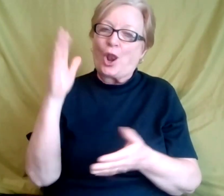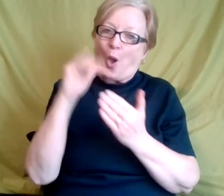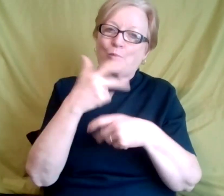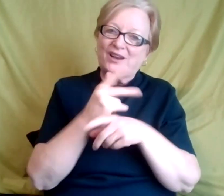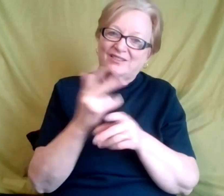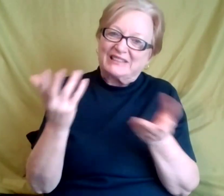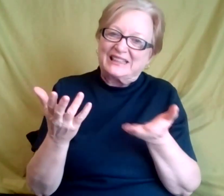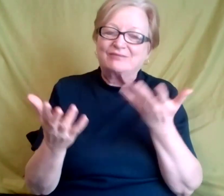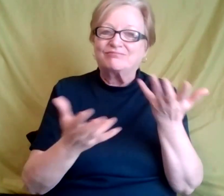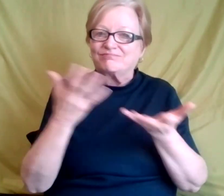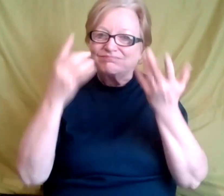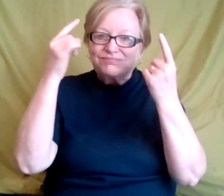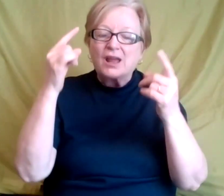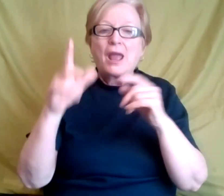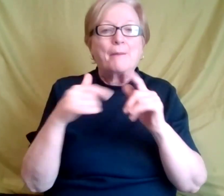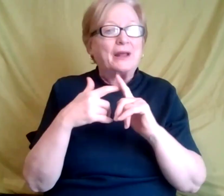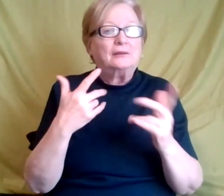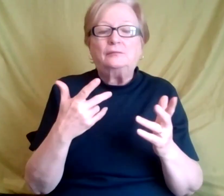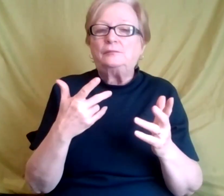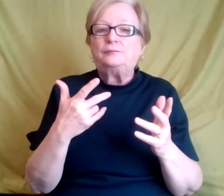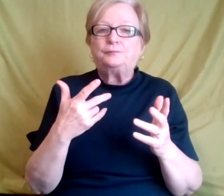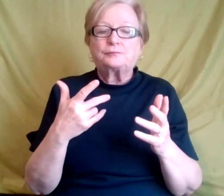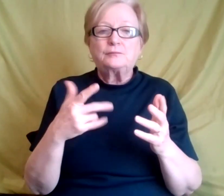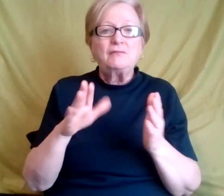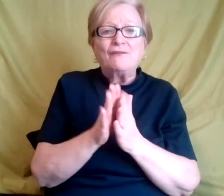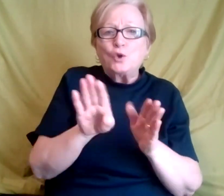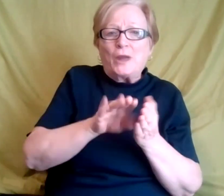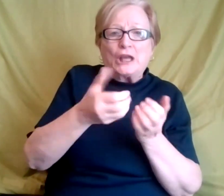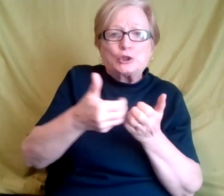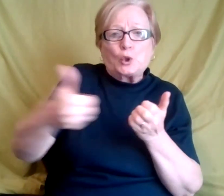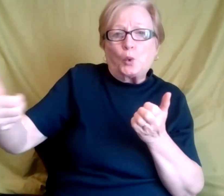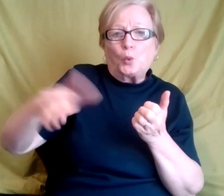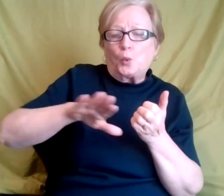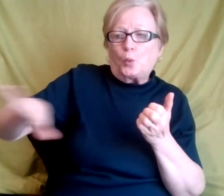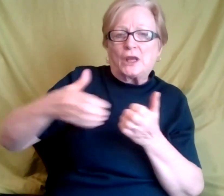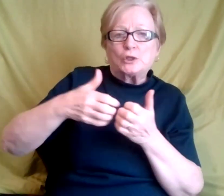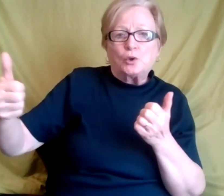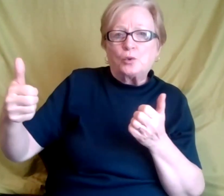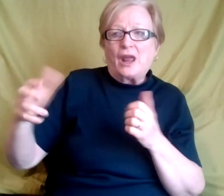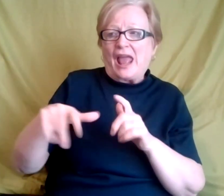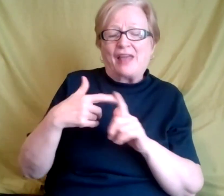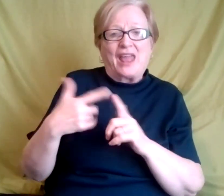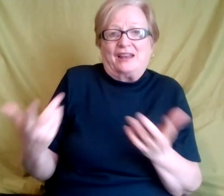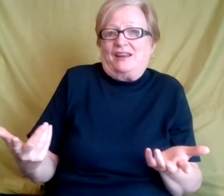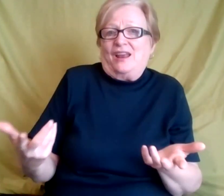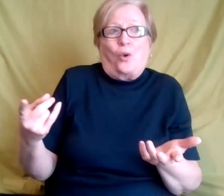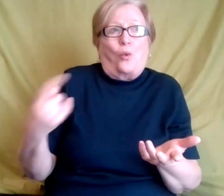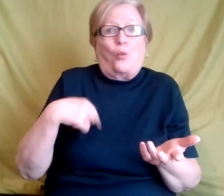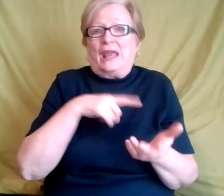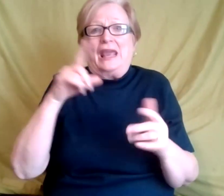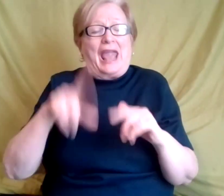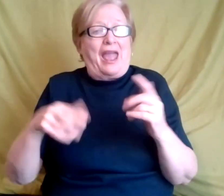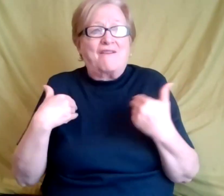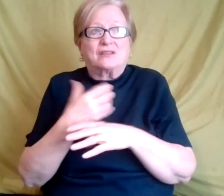someone that's neurodivergent or anyone with a disability to, to exclude us and not be able to create that safe